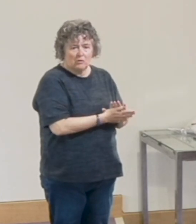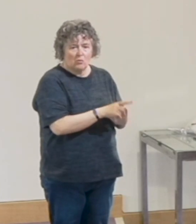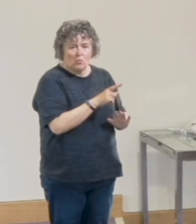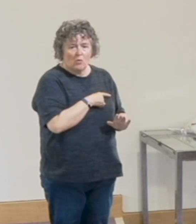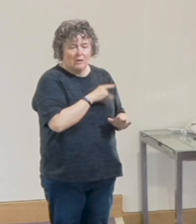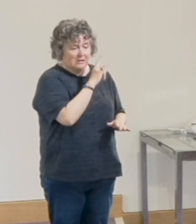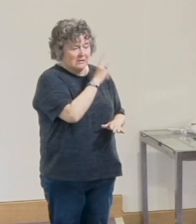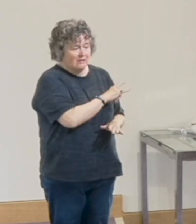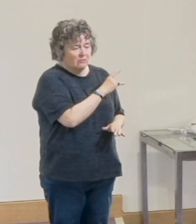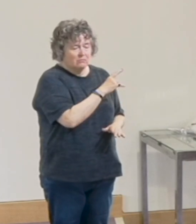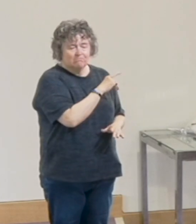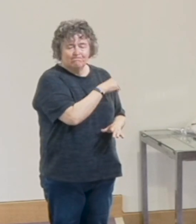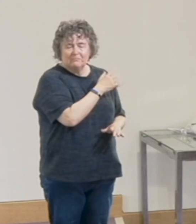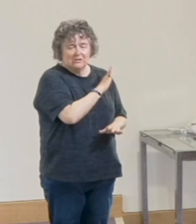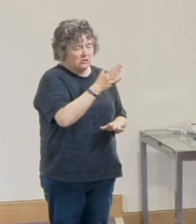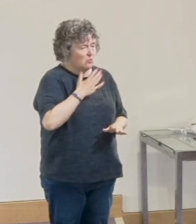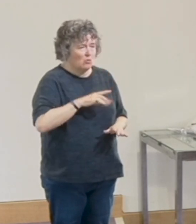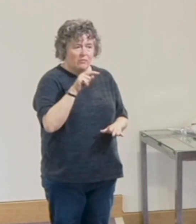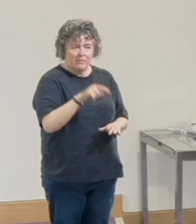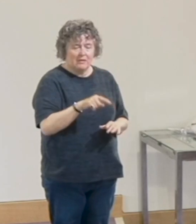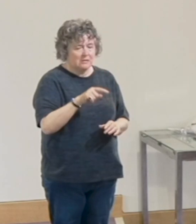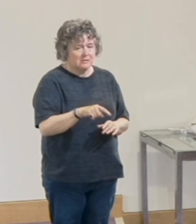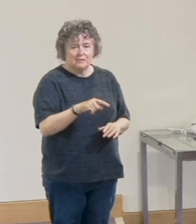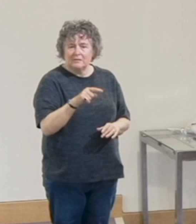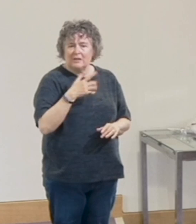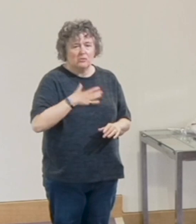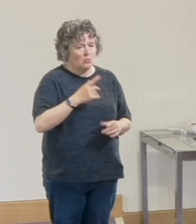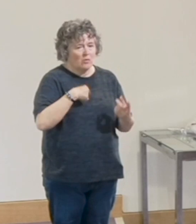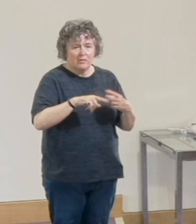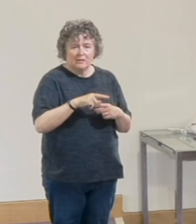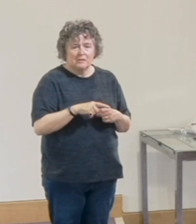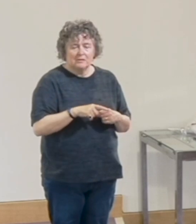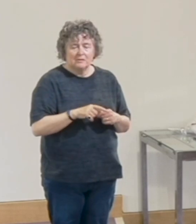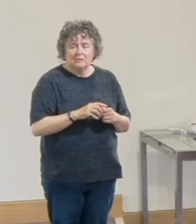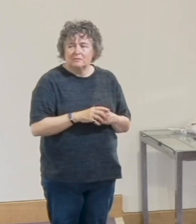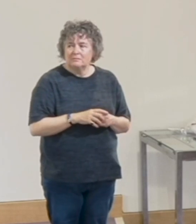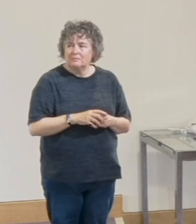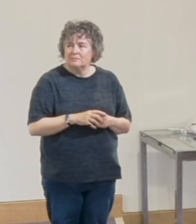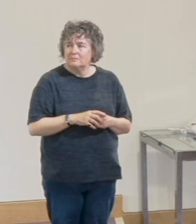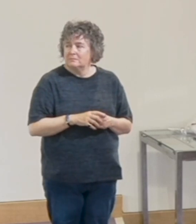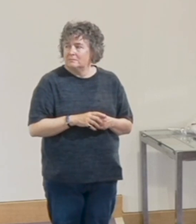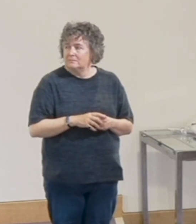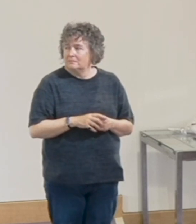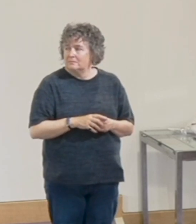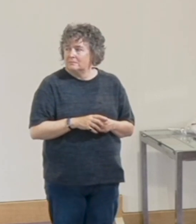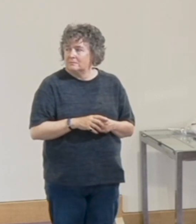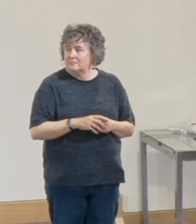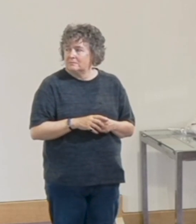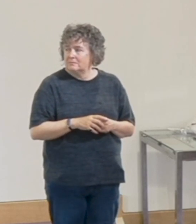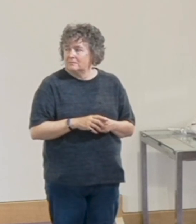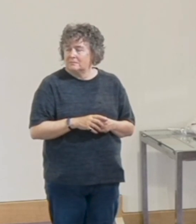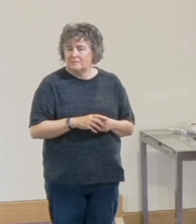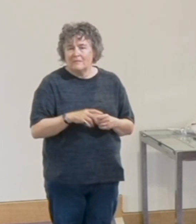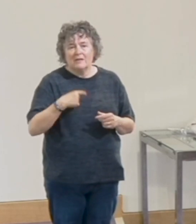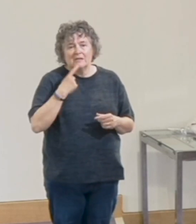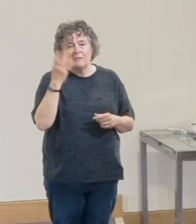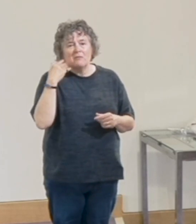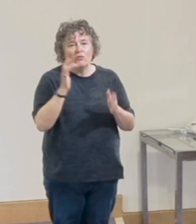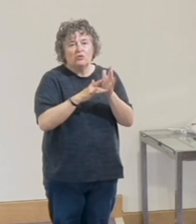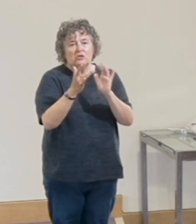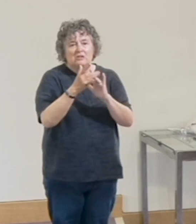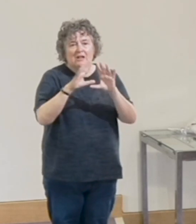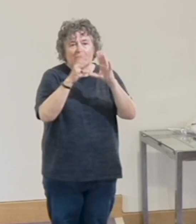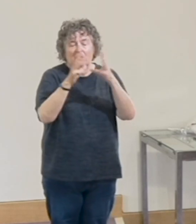what he wants, folks. It's exactly the opposite to what he wants. I said earlier that Jesus turns things upside down,